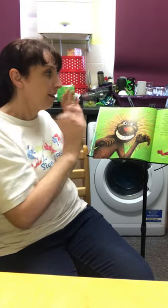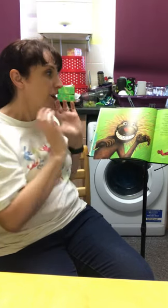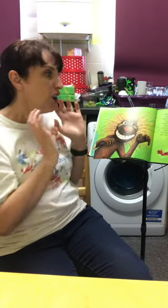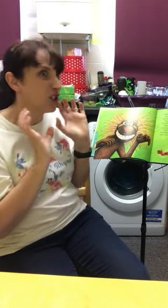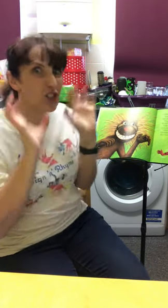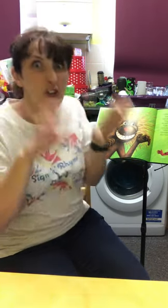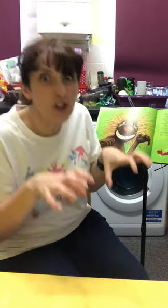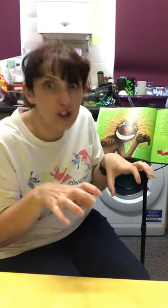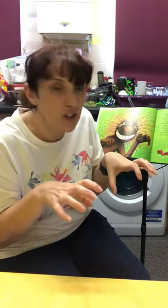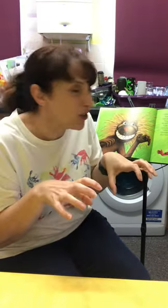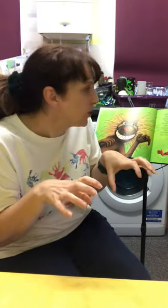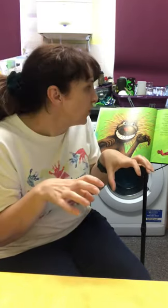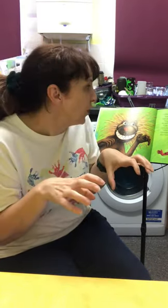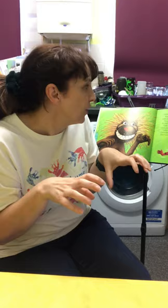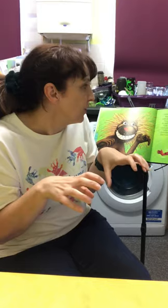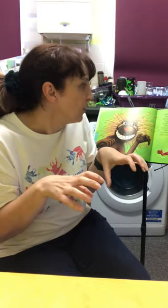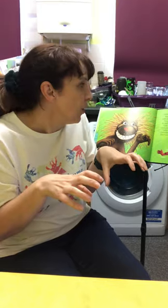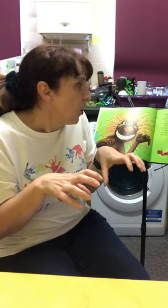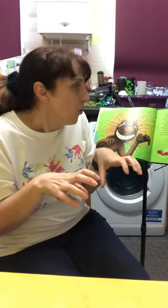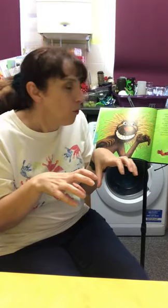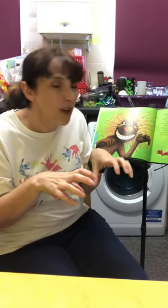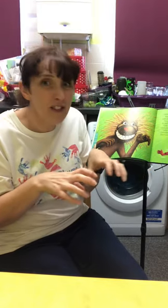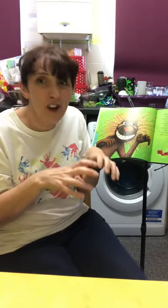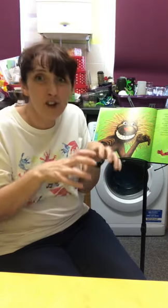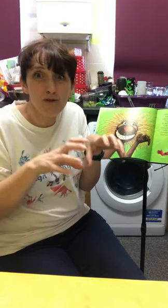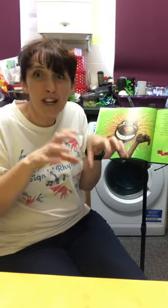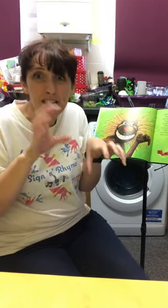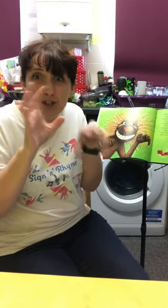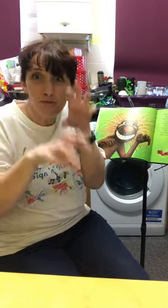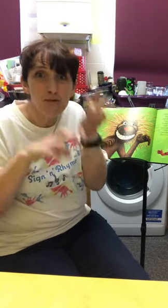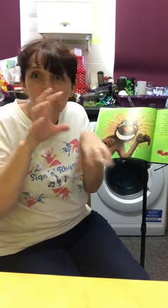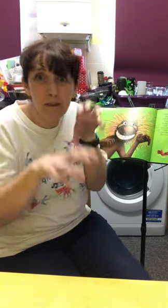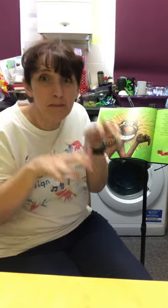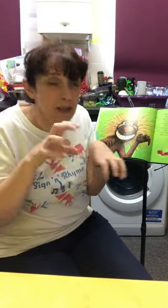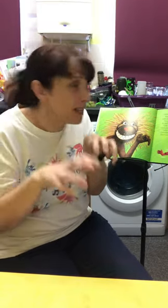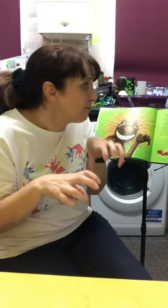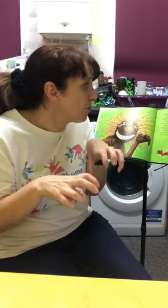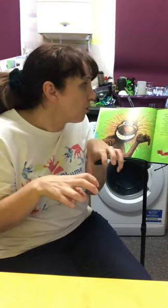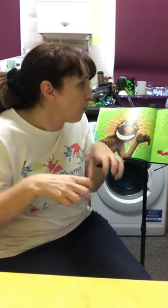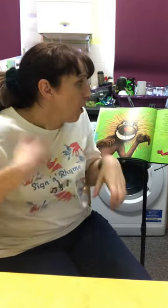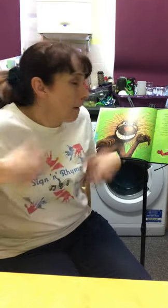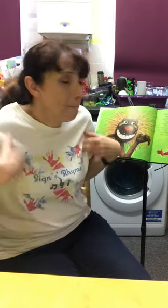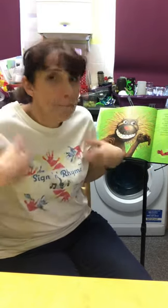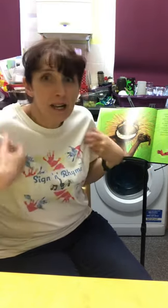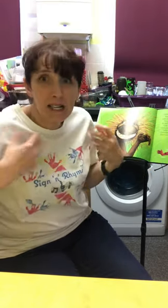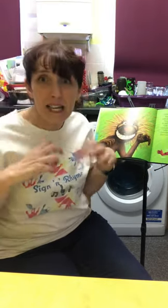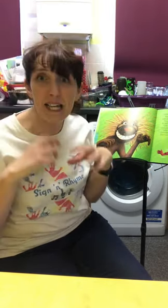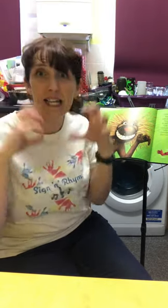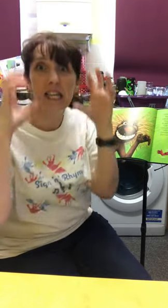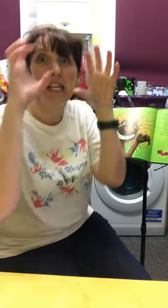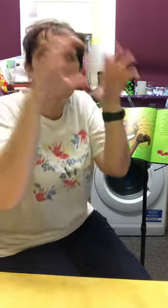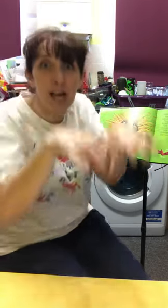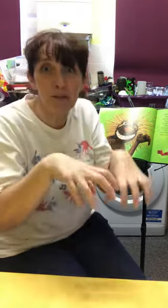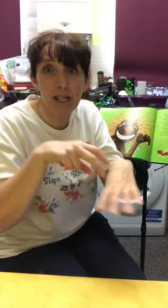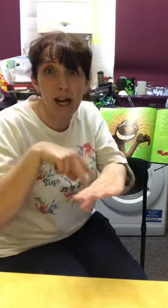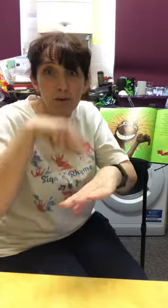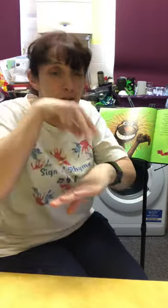Grrr! Grrr! Grrr! a great rumbling roar, monkey leapt out.